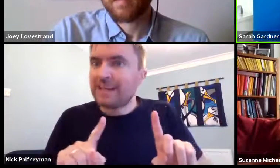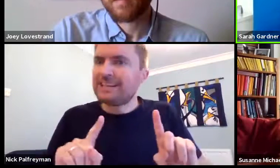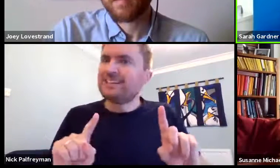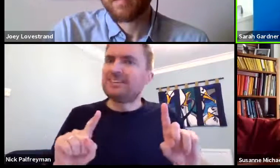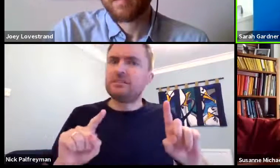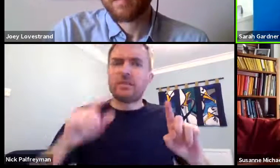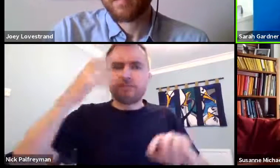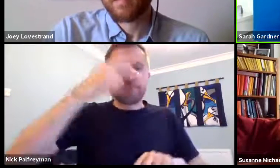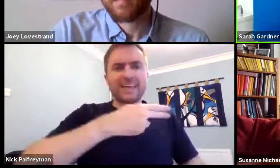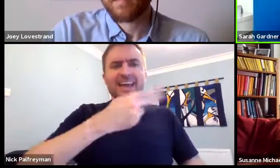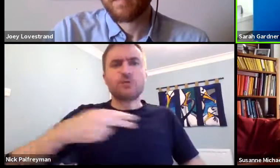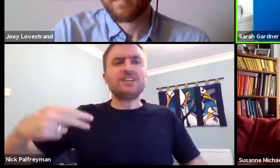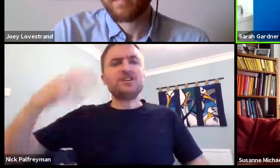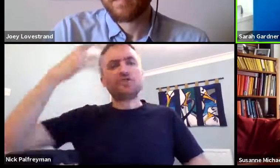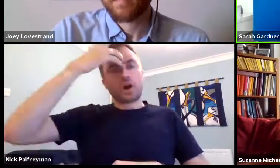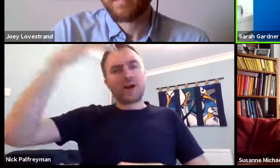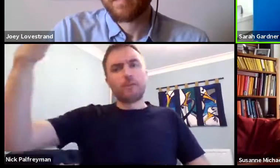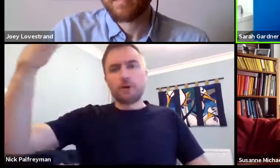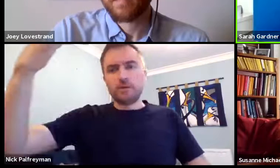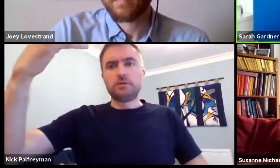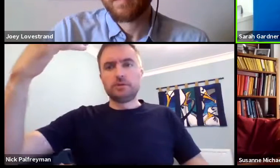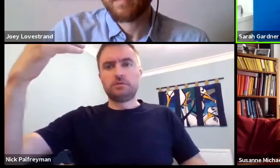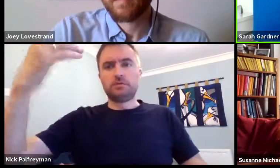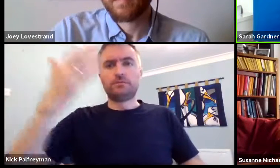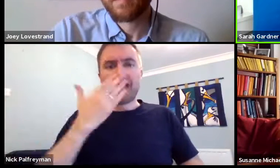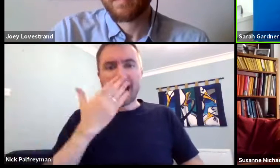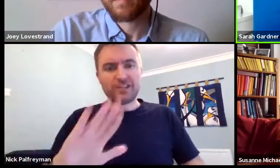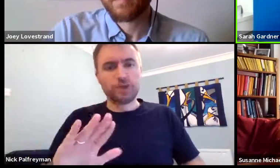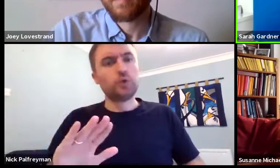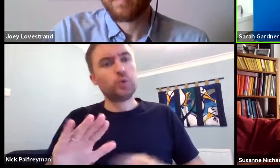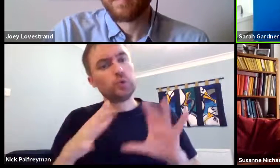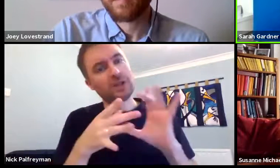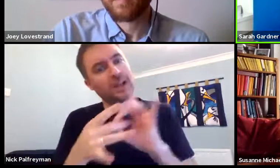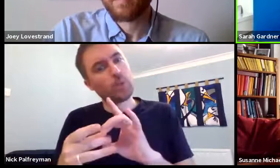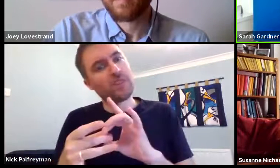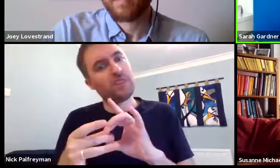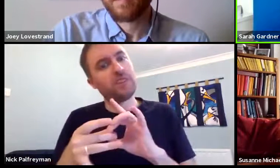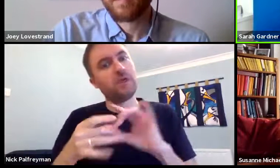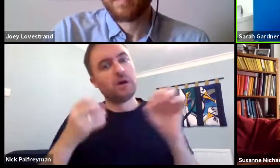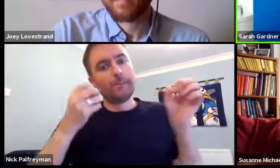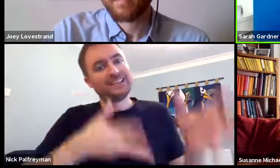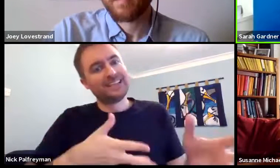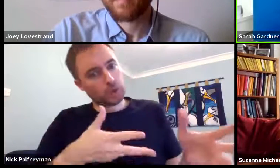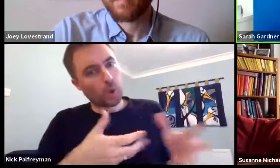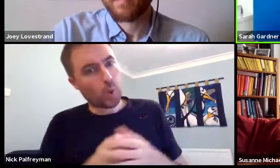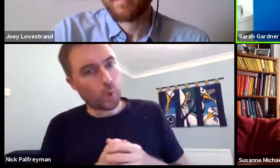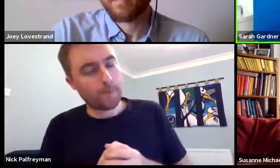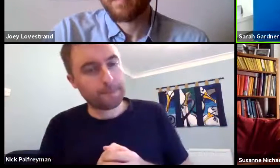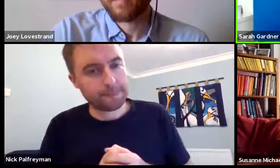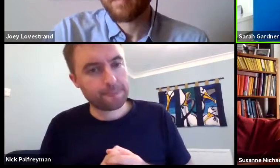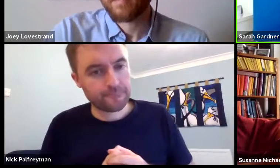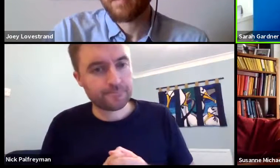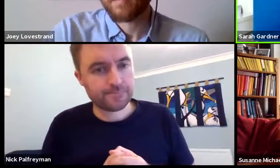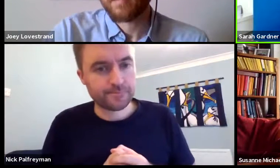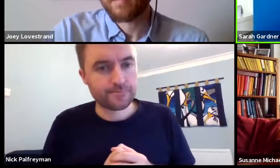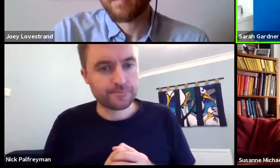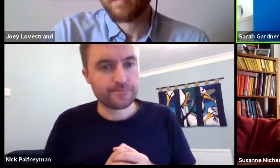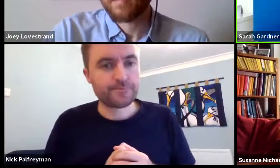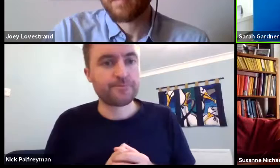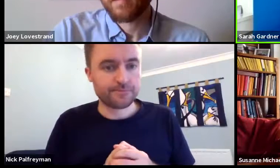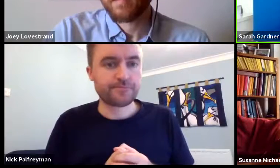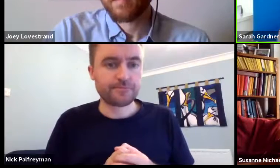The third question. I'm just looking at this. The Indonesian government, the attitude of